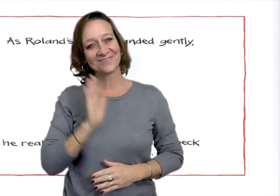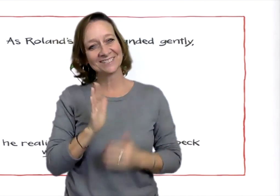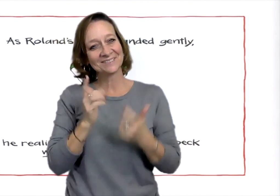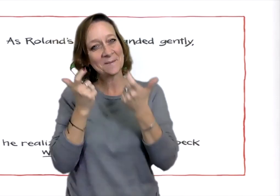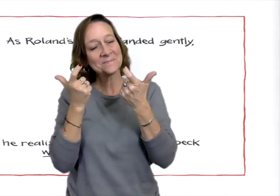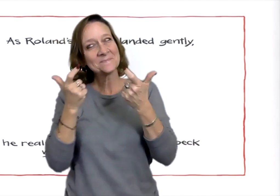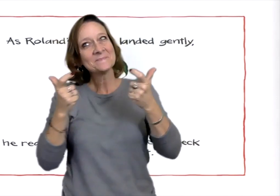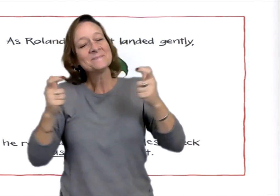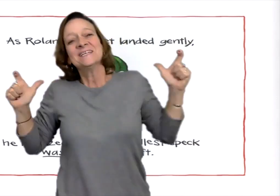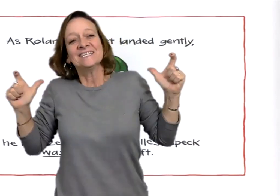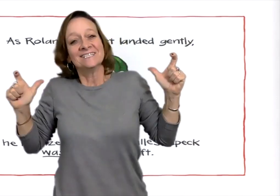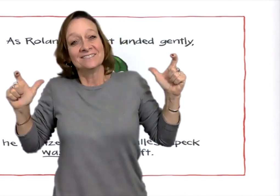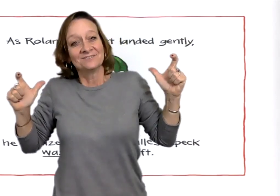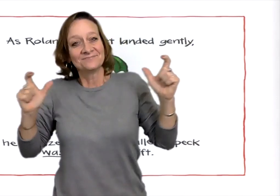his biggest gift.